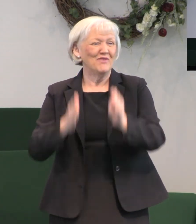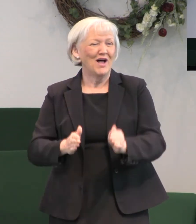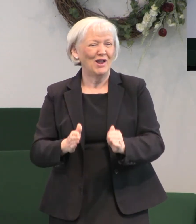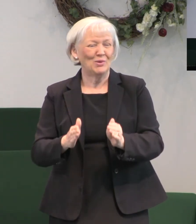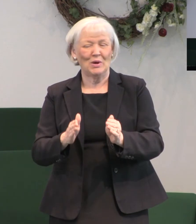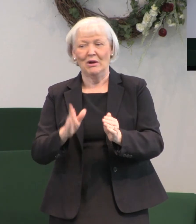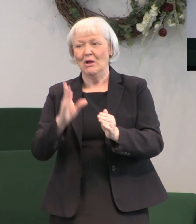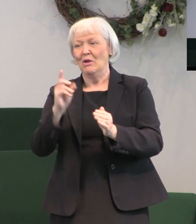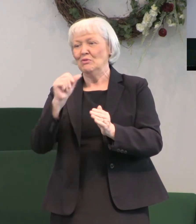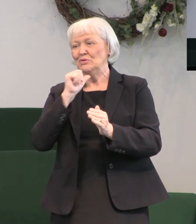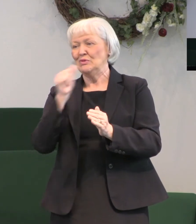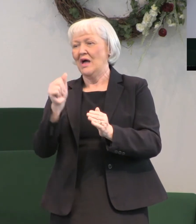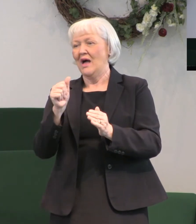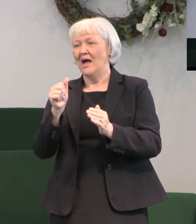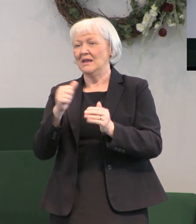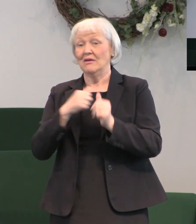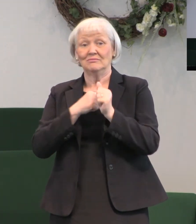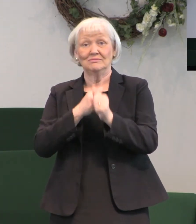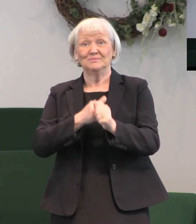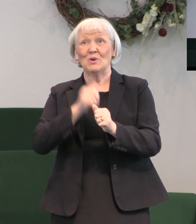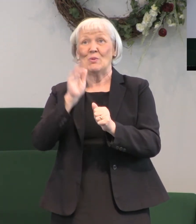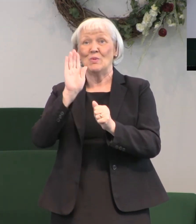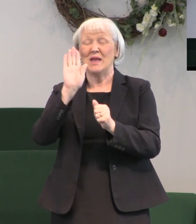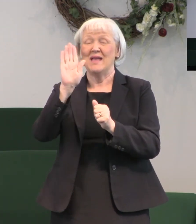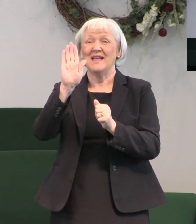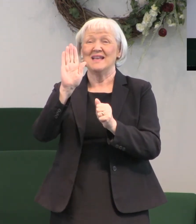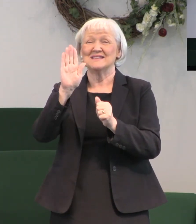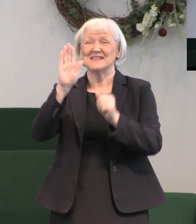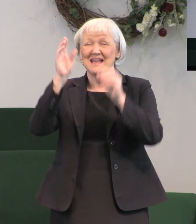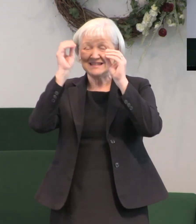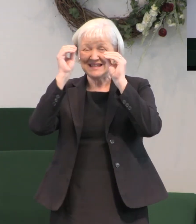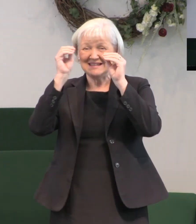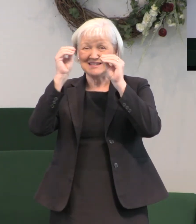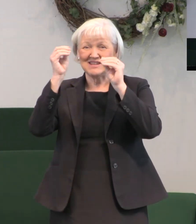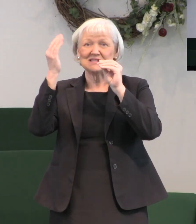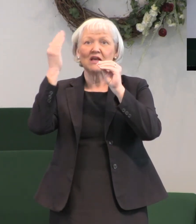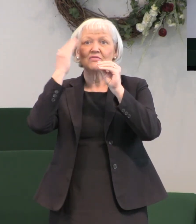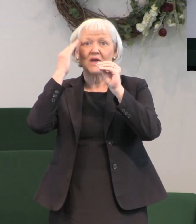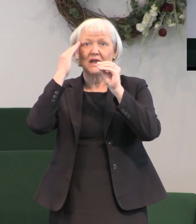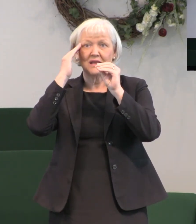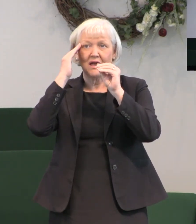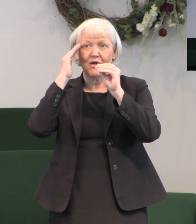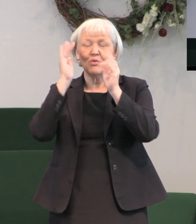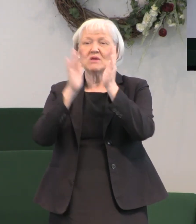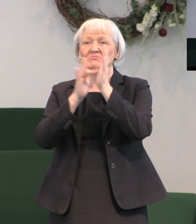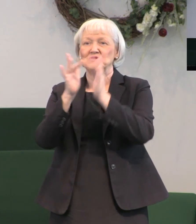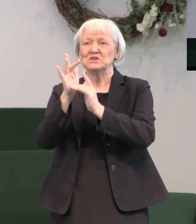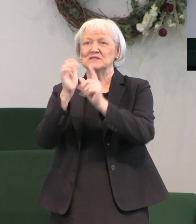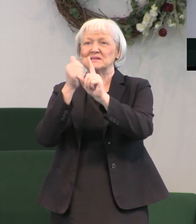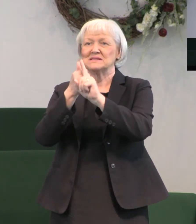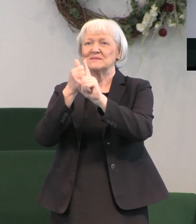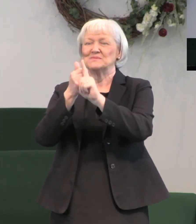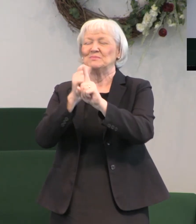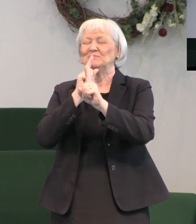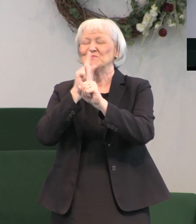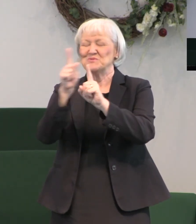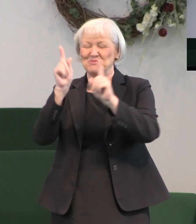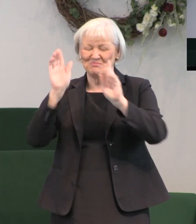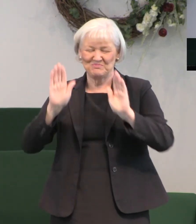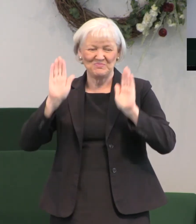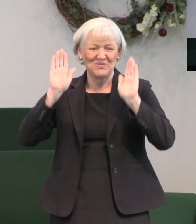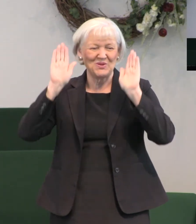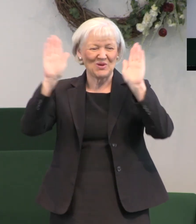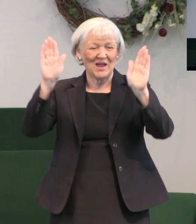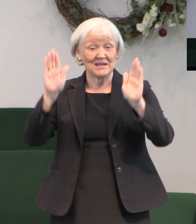of his teachings recognize the greatness of Jesus. The passage